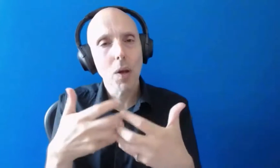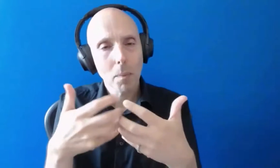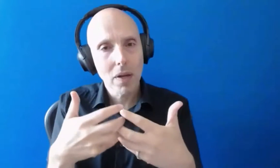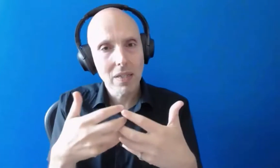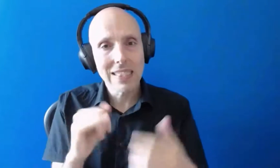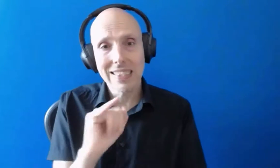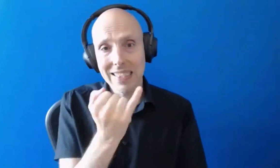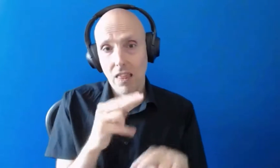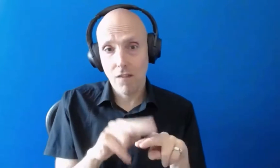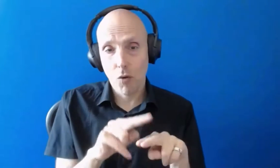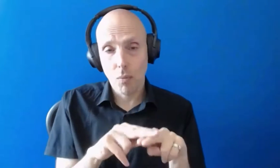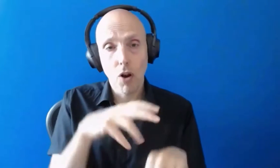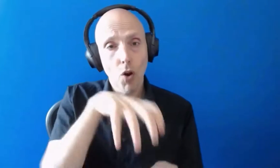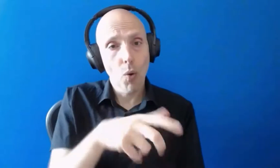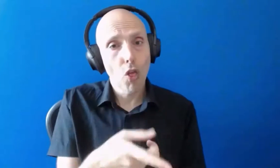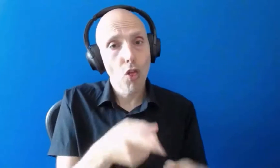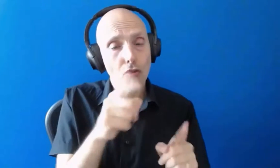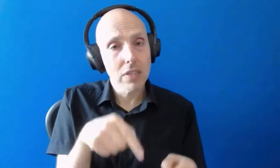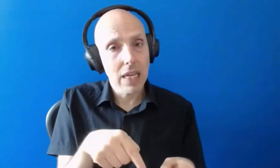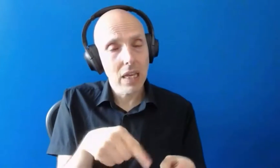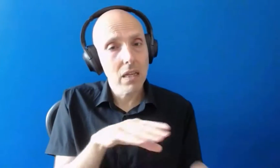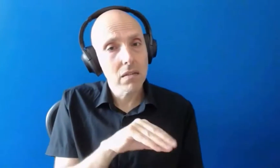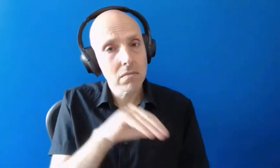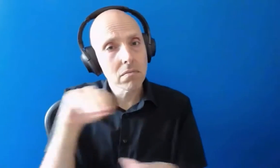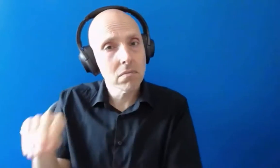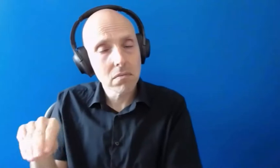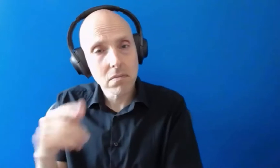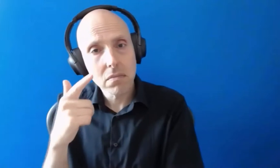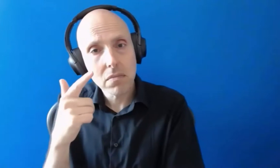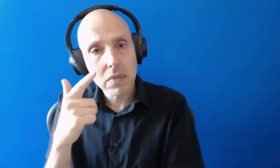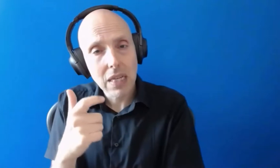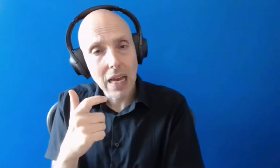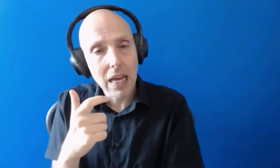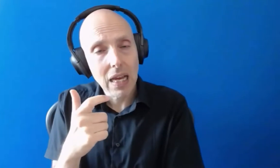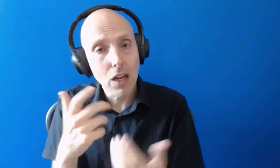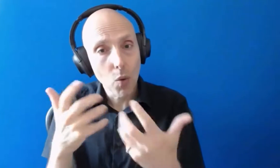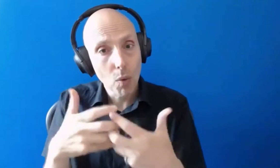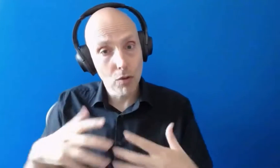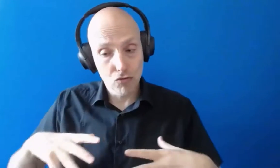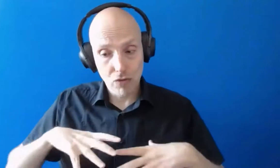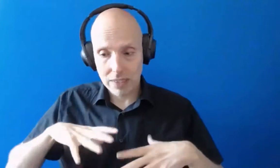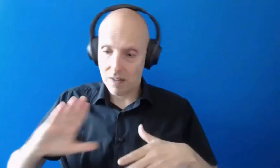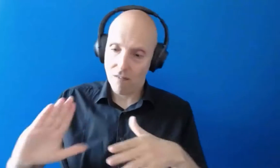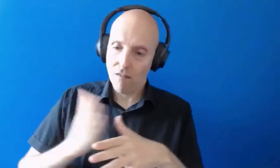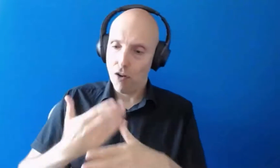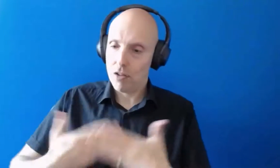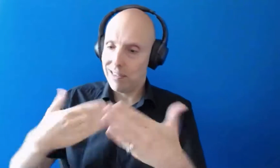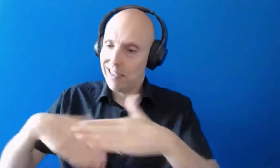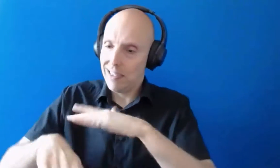from your local authority how does that crossover work can you get equipment ready for your first day in university